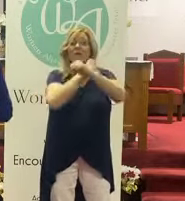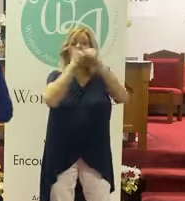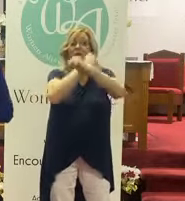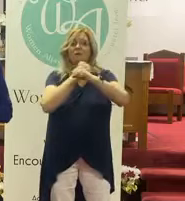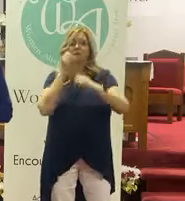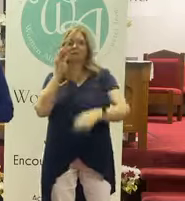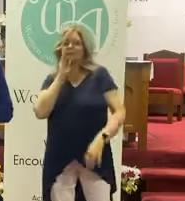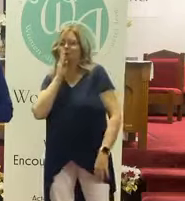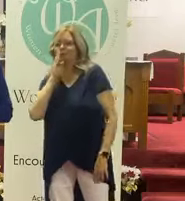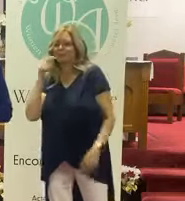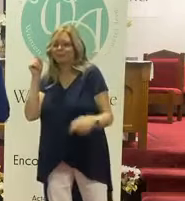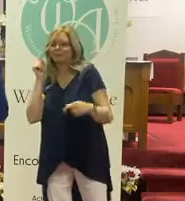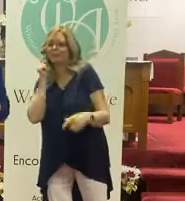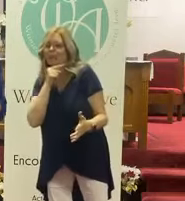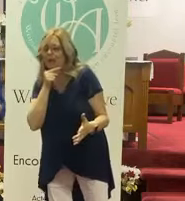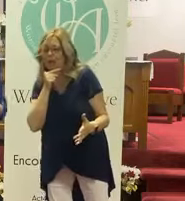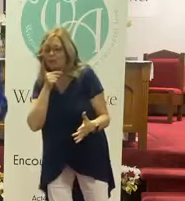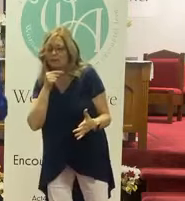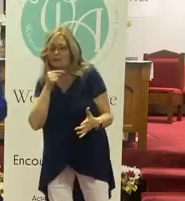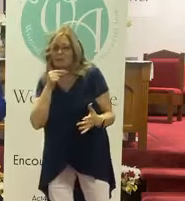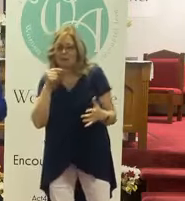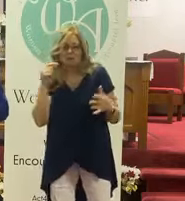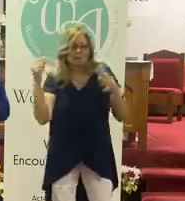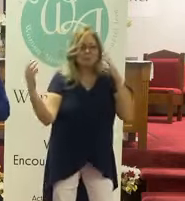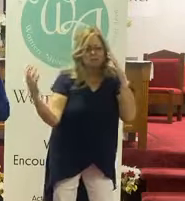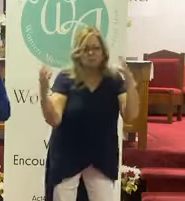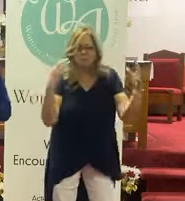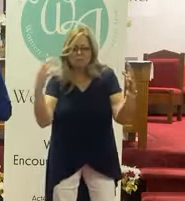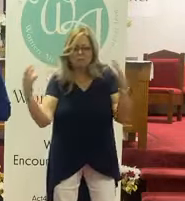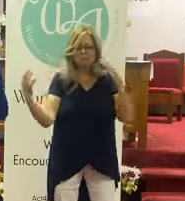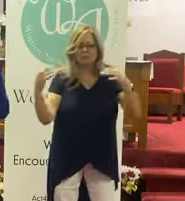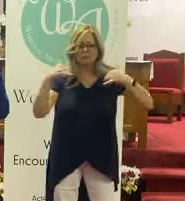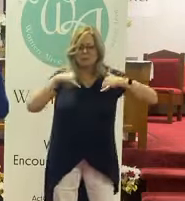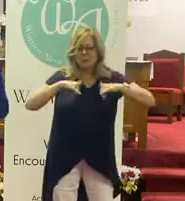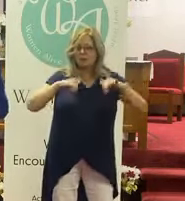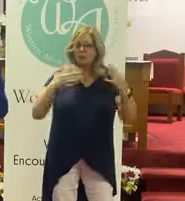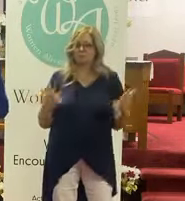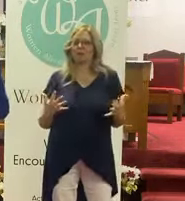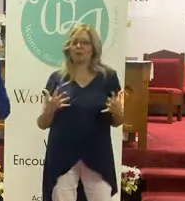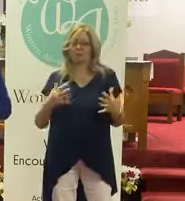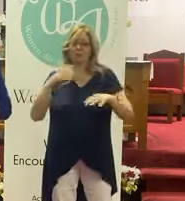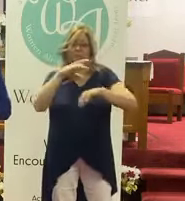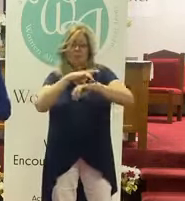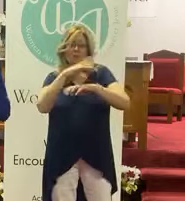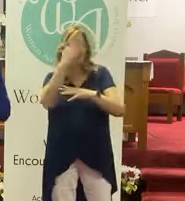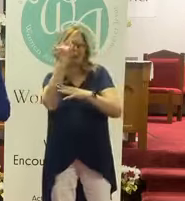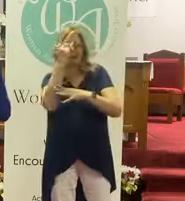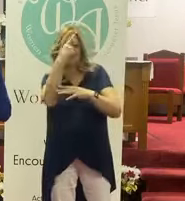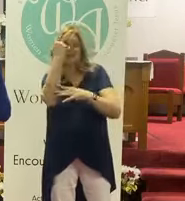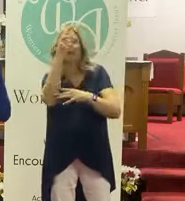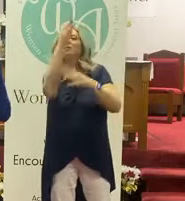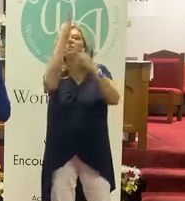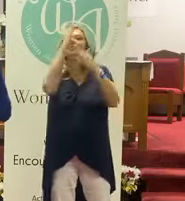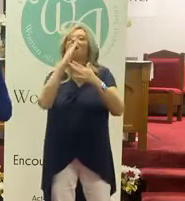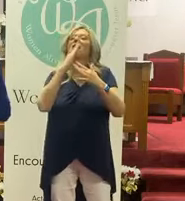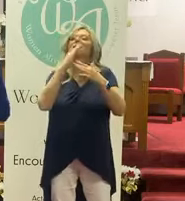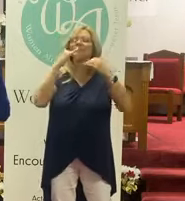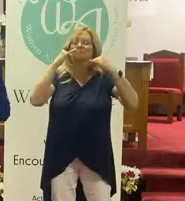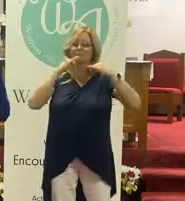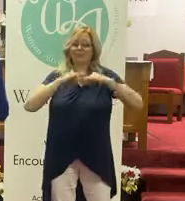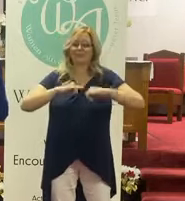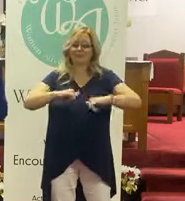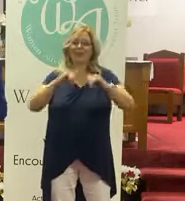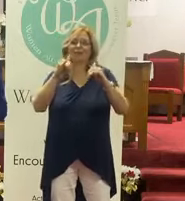whispers lies to us. Mm-hmm. So we battle a lot in this earth. But God is still the same.